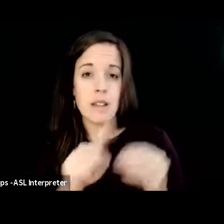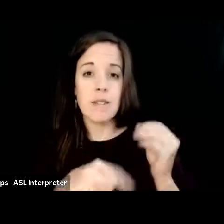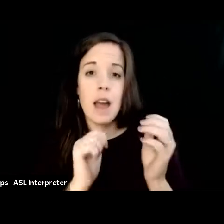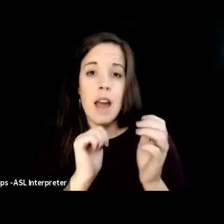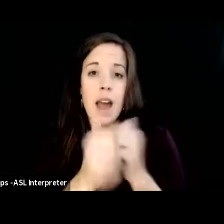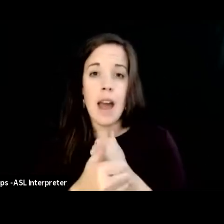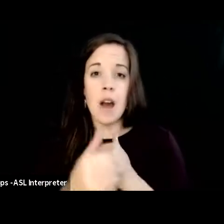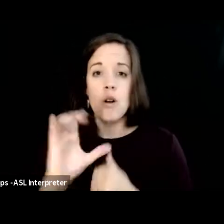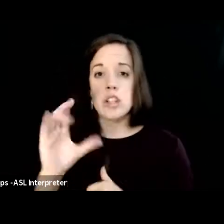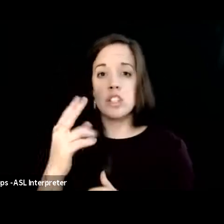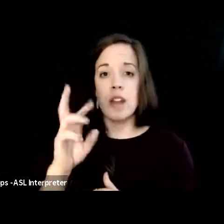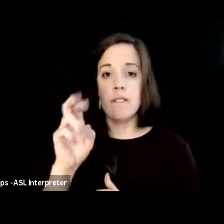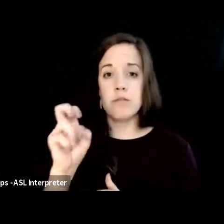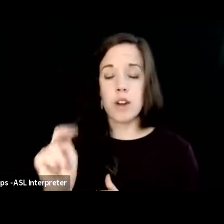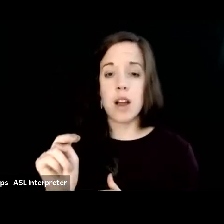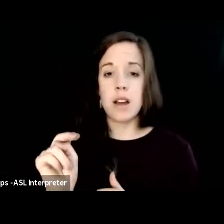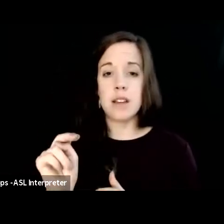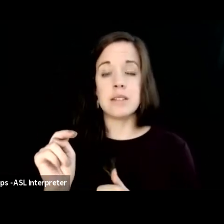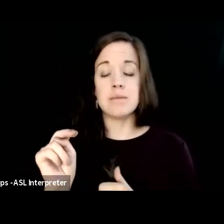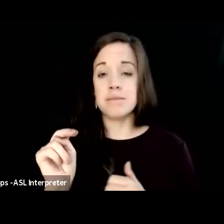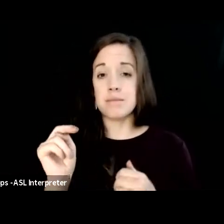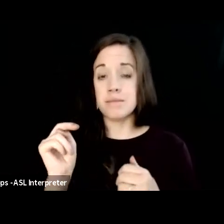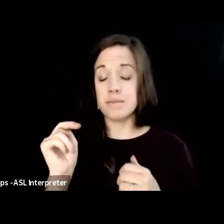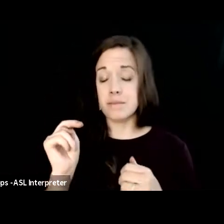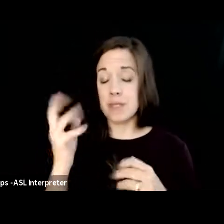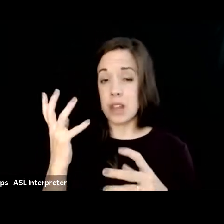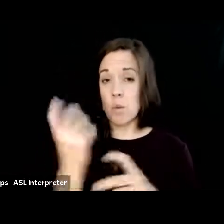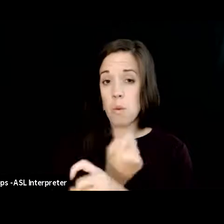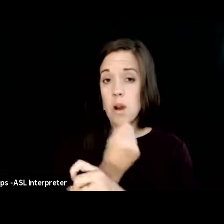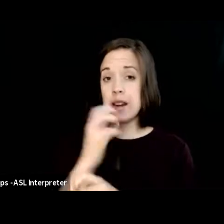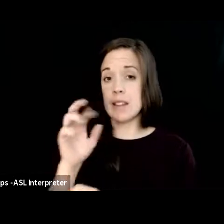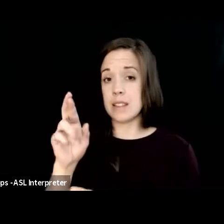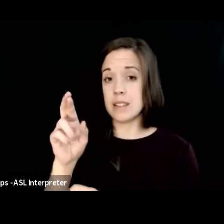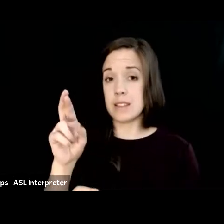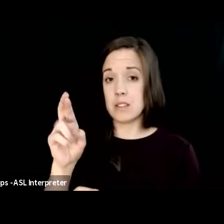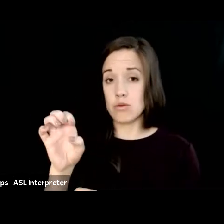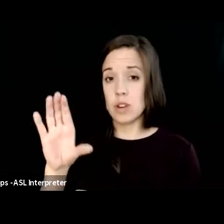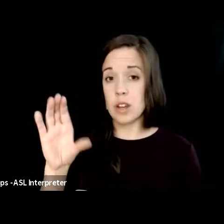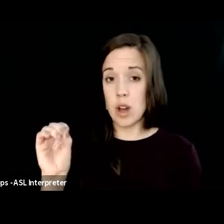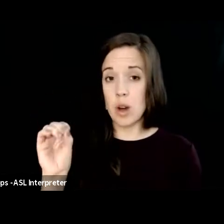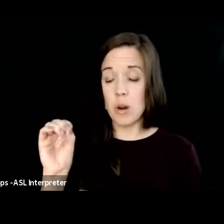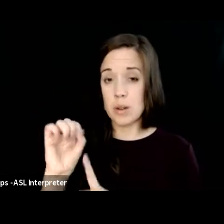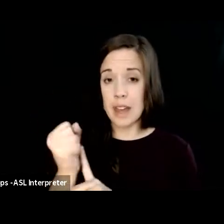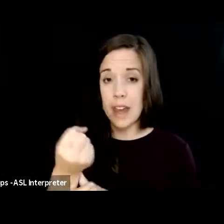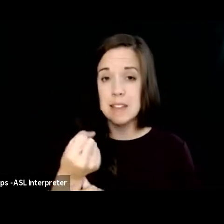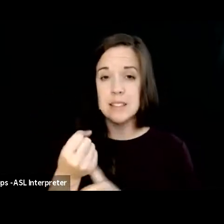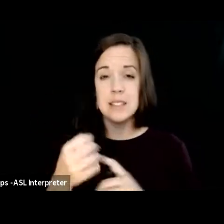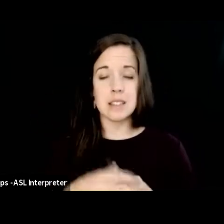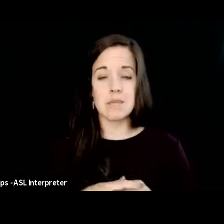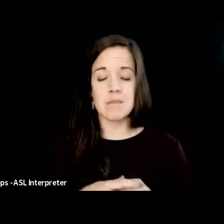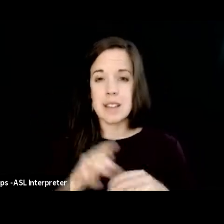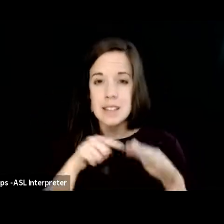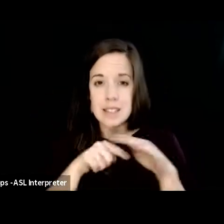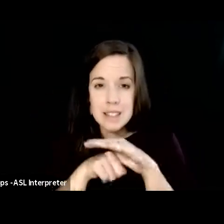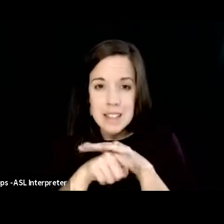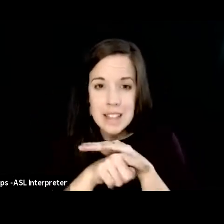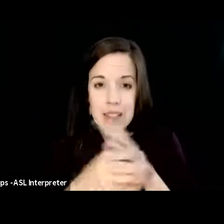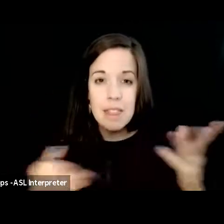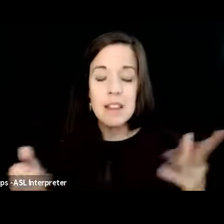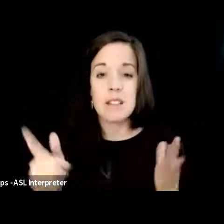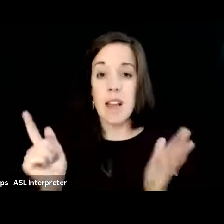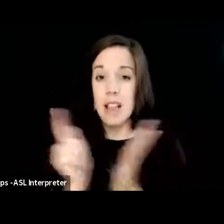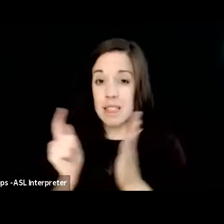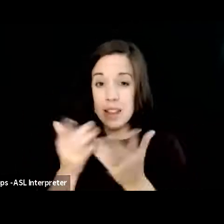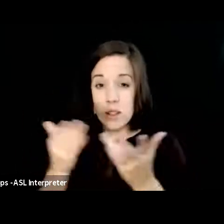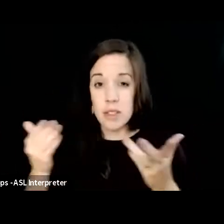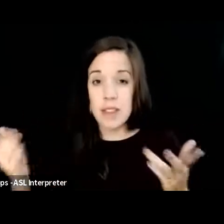managed to try to win its rico case the underhanded tactics that they took the illegal things that they did beyond